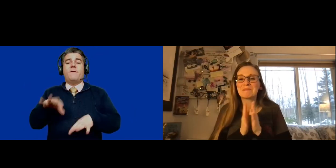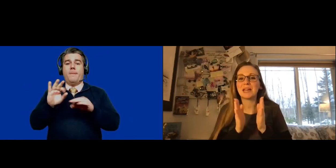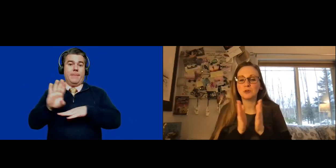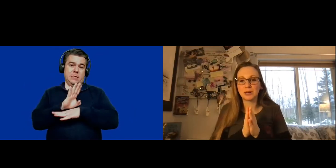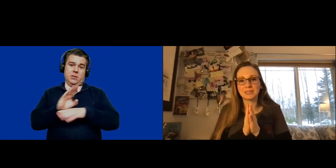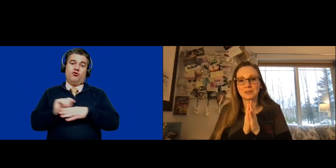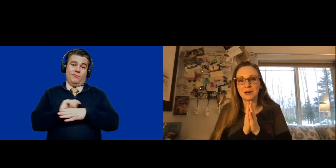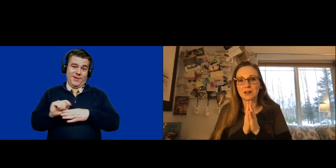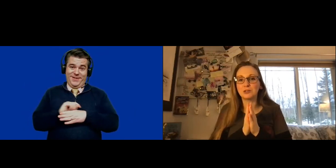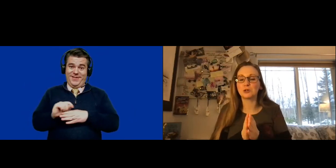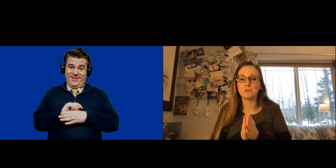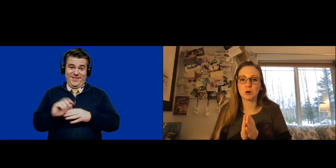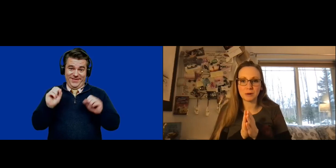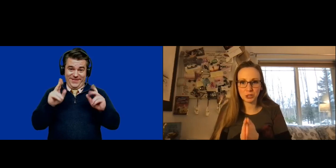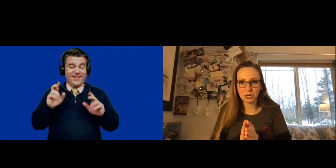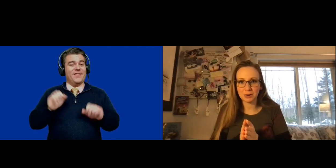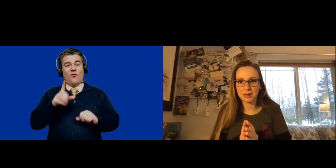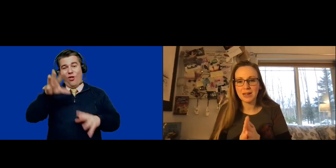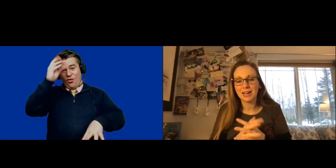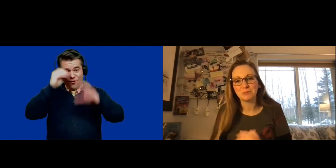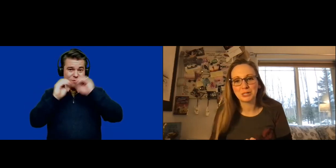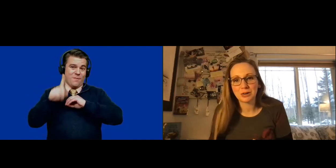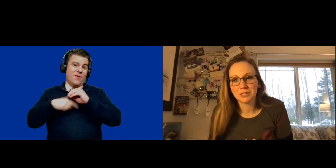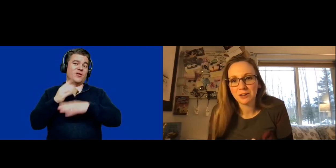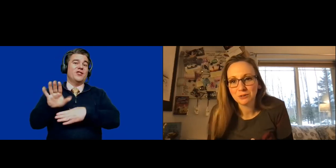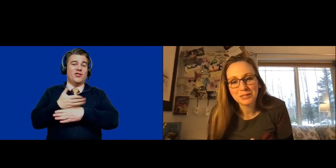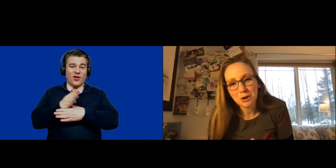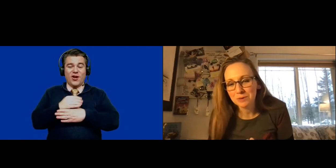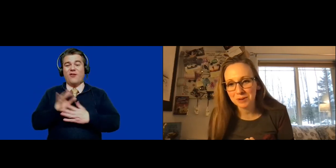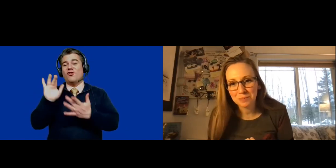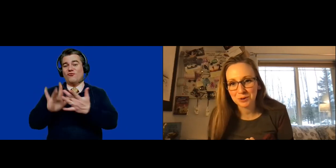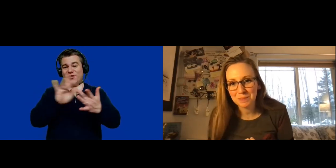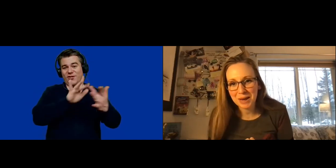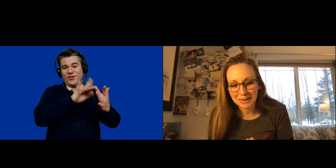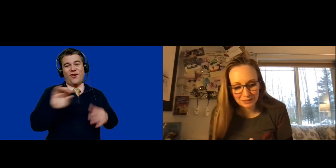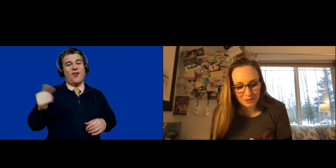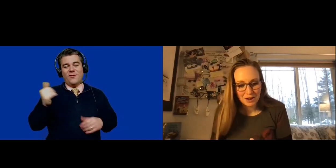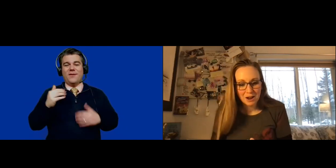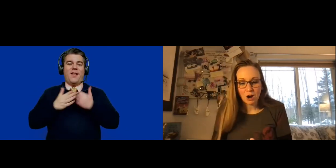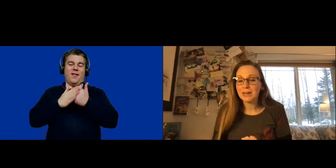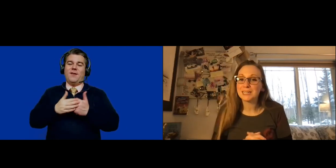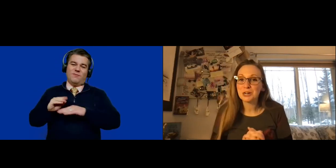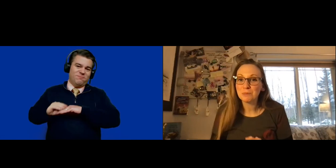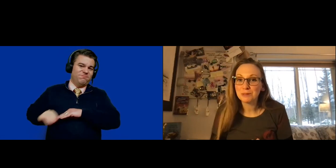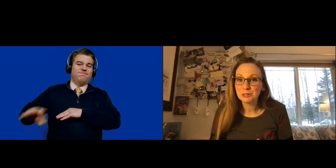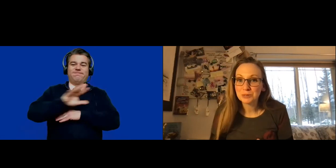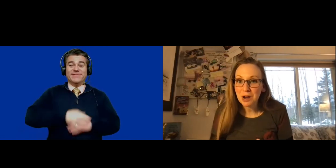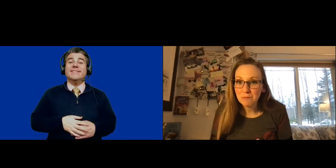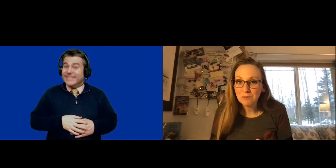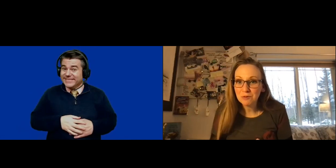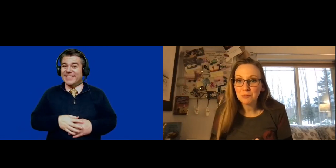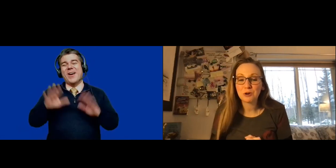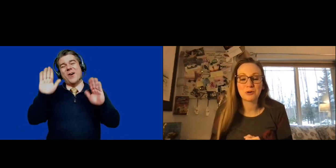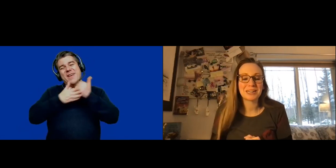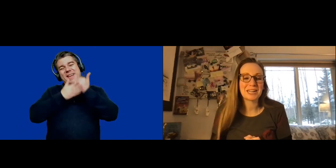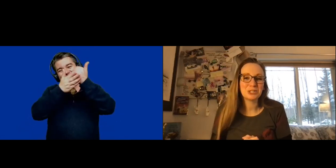Okay. And you guys can learn more about sharing and reaching out to others and helping make a bigger impact. All right, guys, I hope that this was